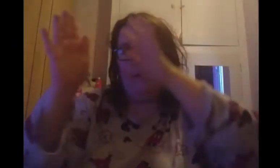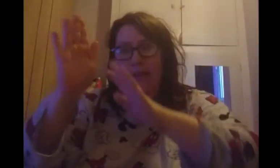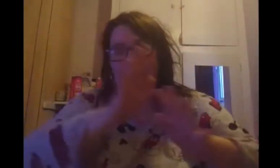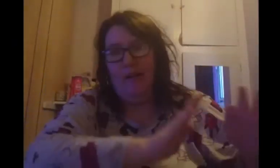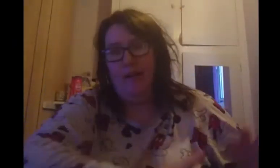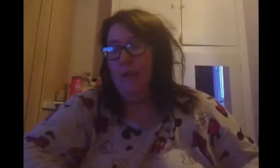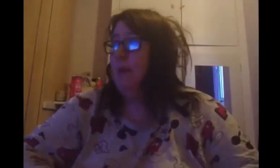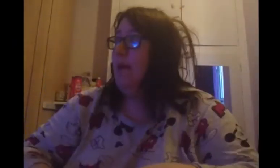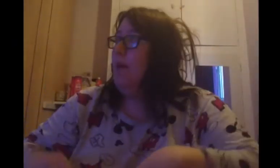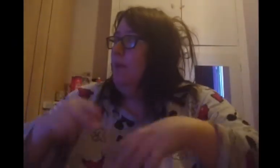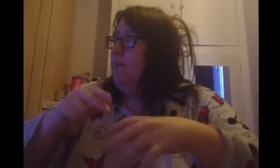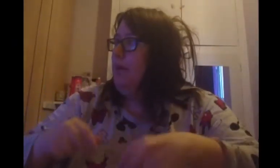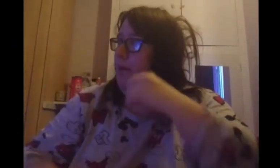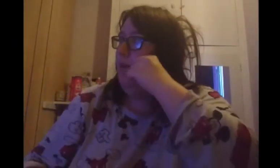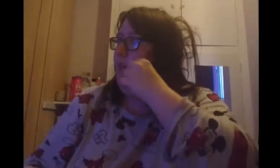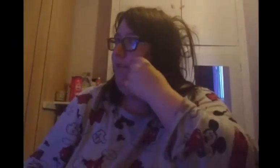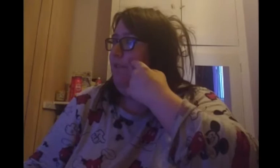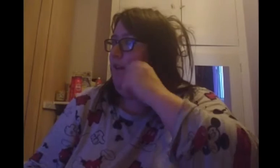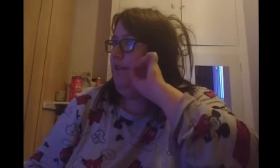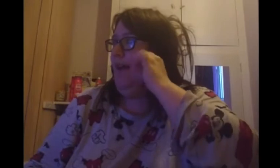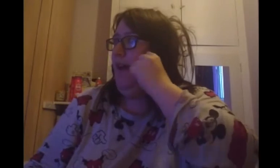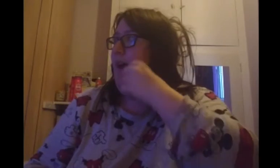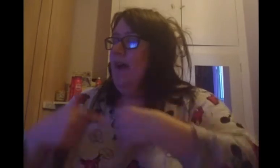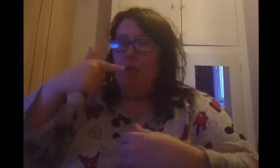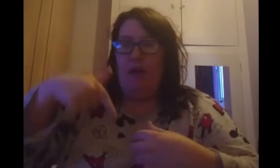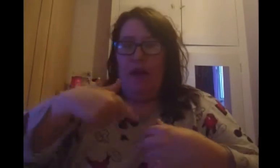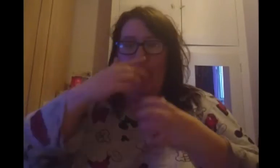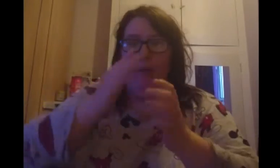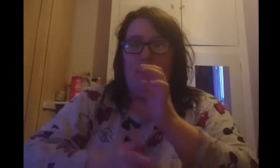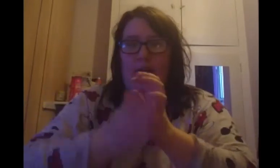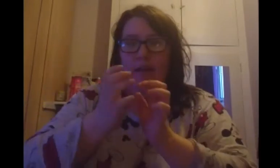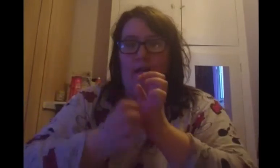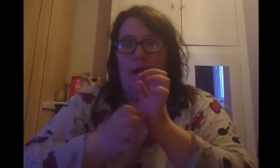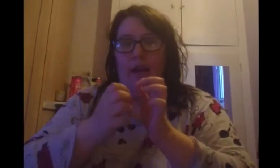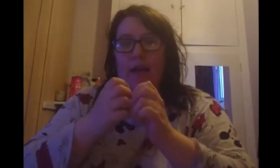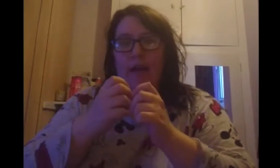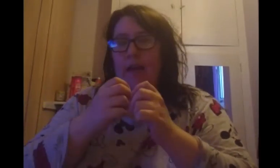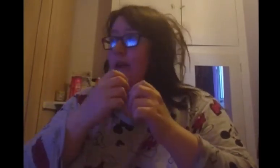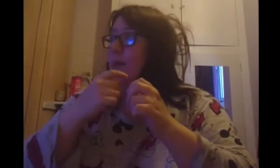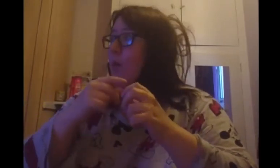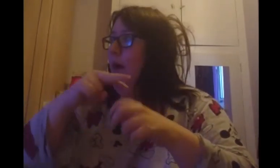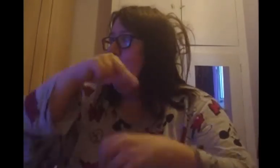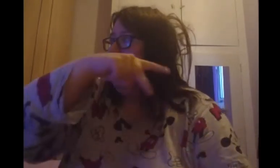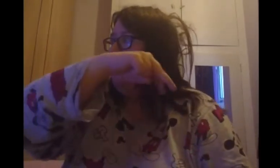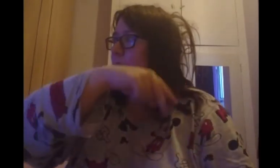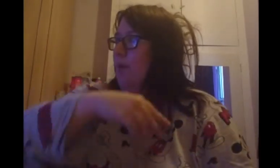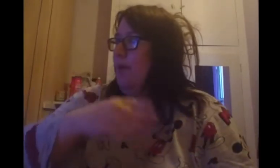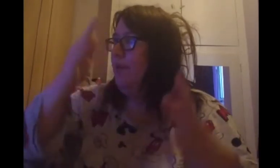glistening. Beautiful sign, we're happy tonight. Walking in the winter